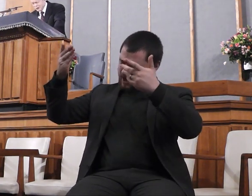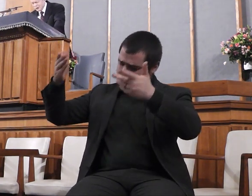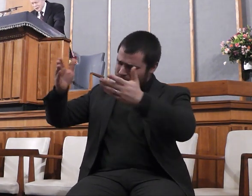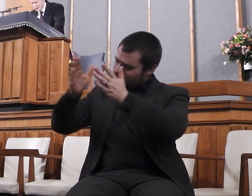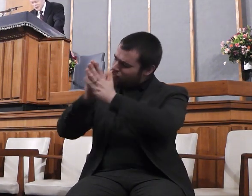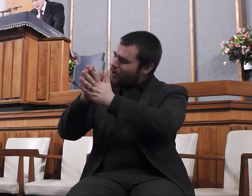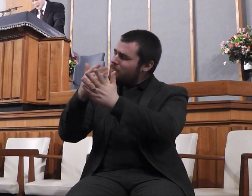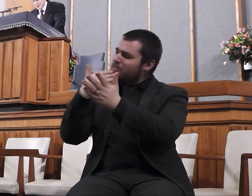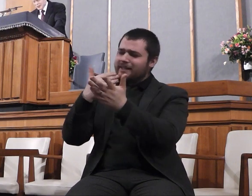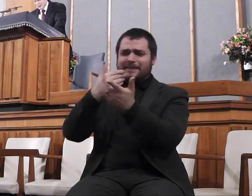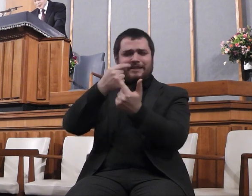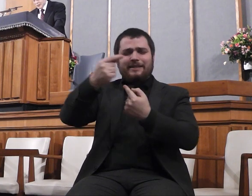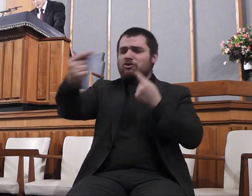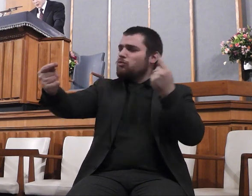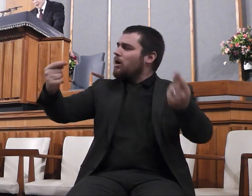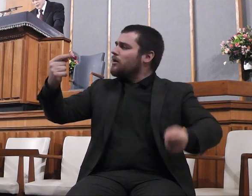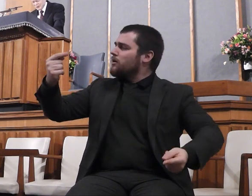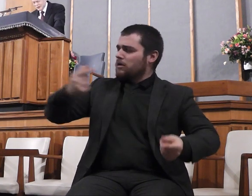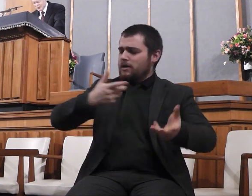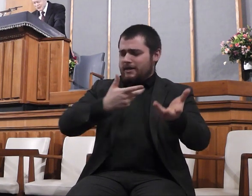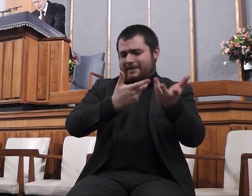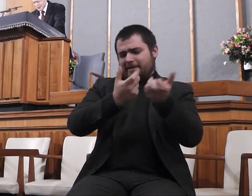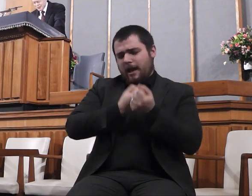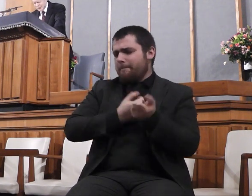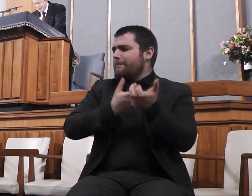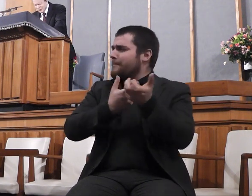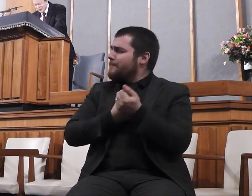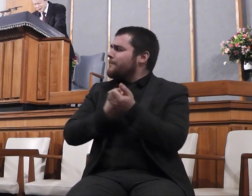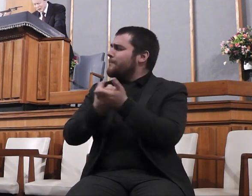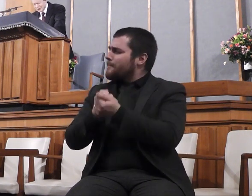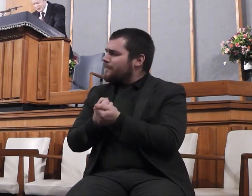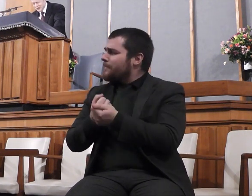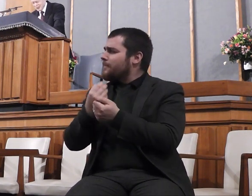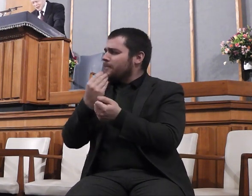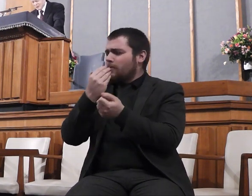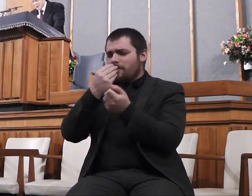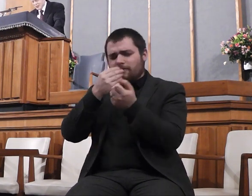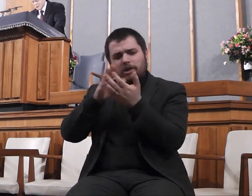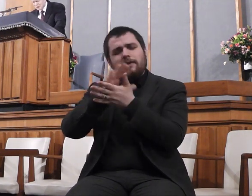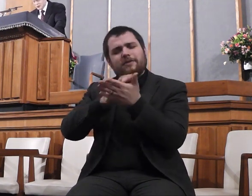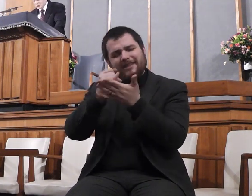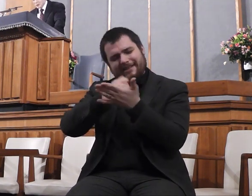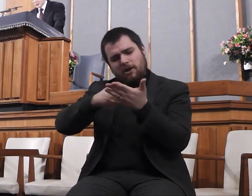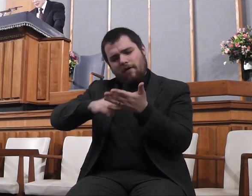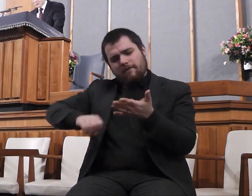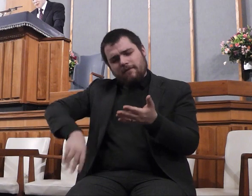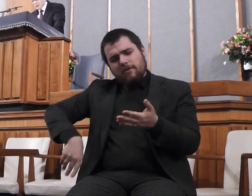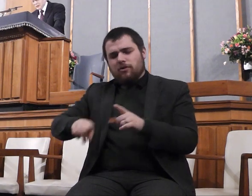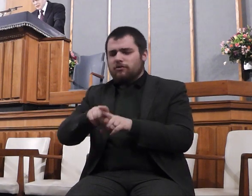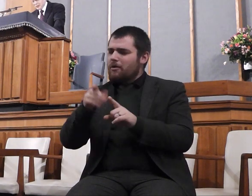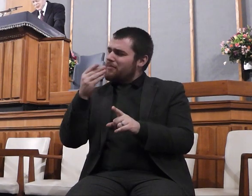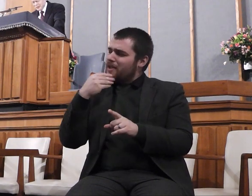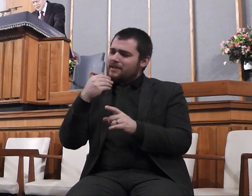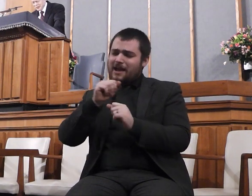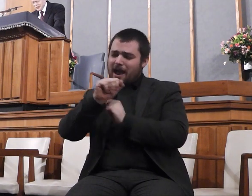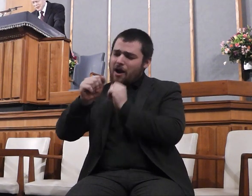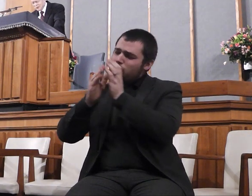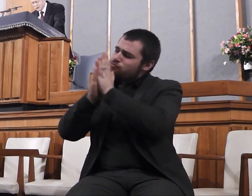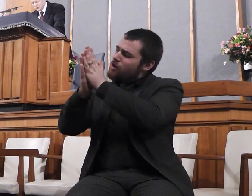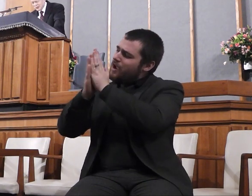receive us, that thou would cleanse us, that thou would hear us. We come, Lord, praising and thanking thee for all